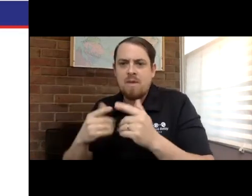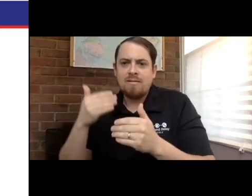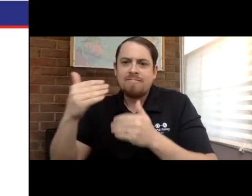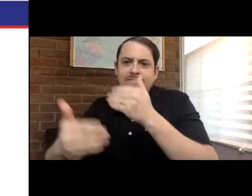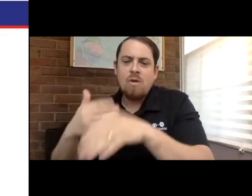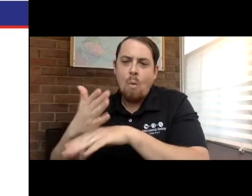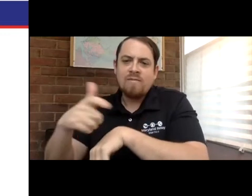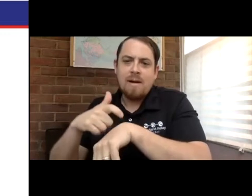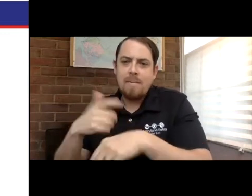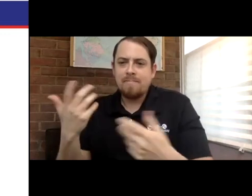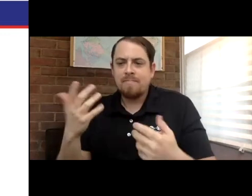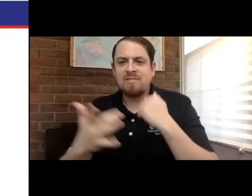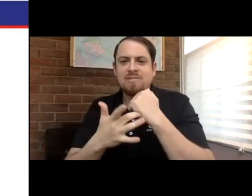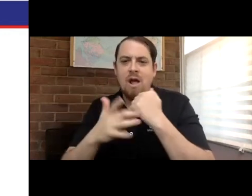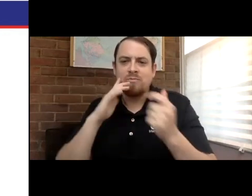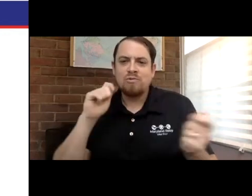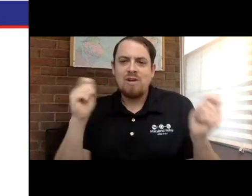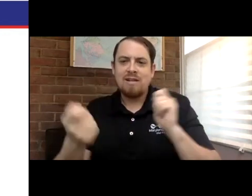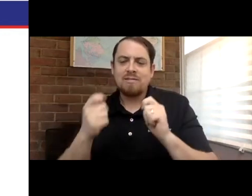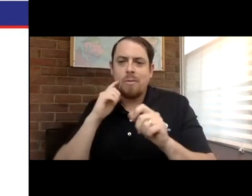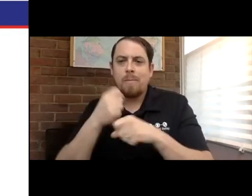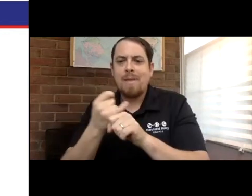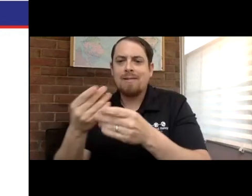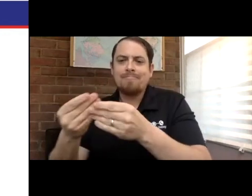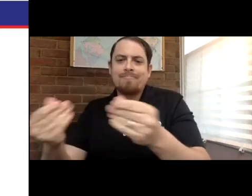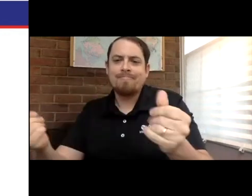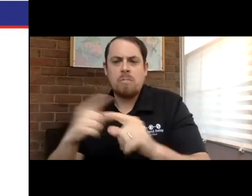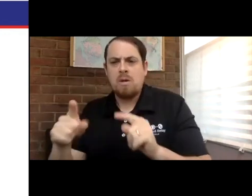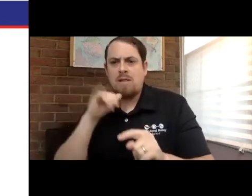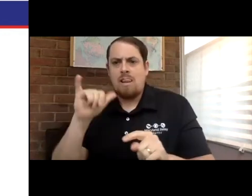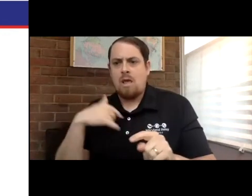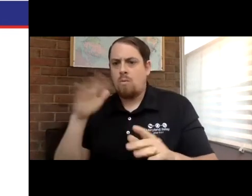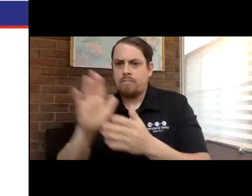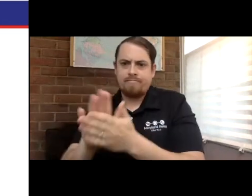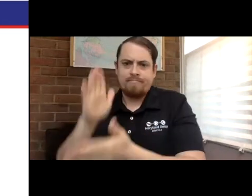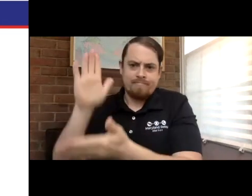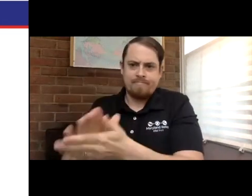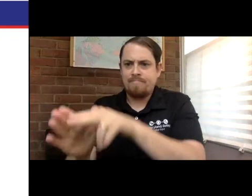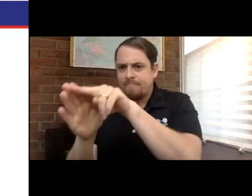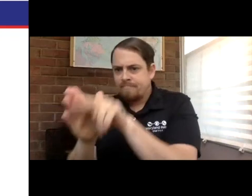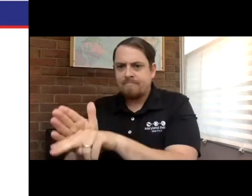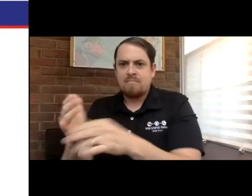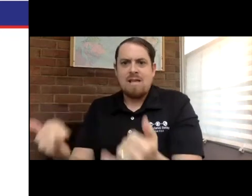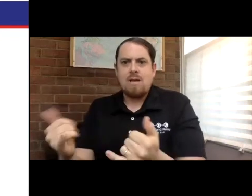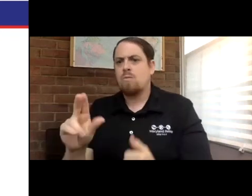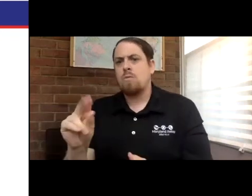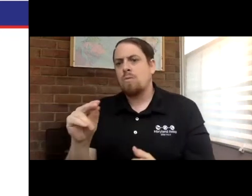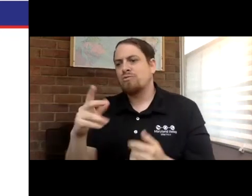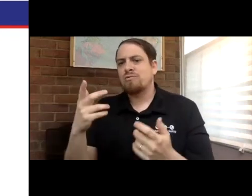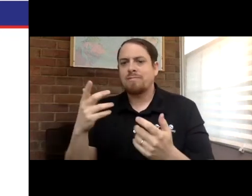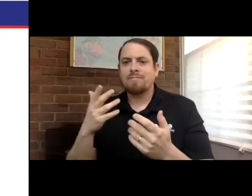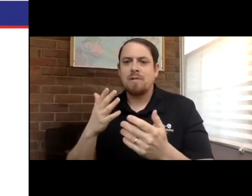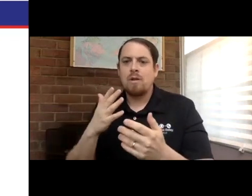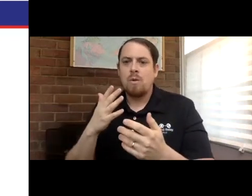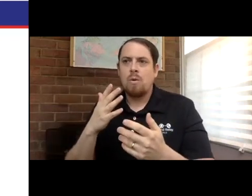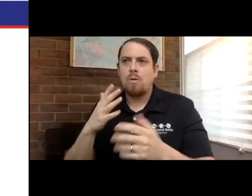certain groups of there, certain groups out there who still utilize TTY technology. However, eventually it will sunset, but there's not